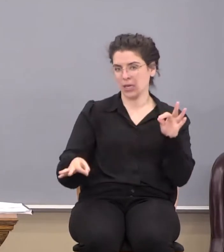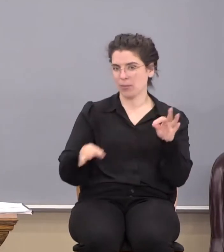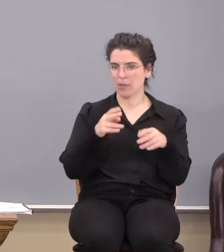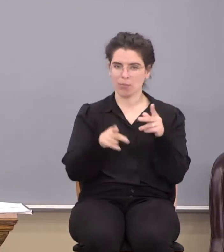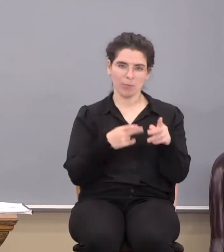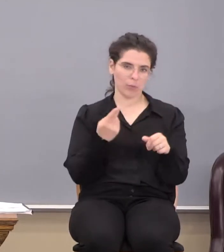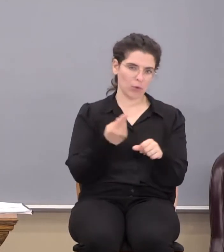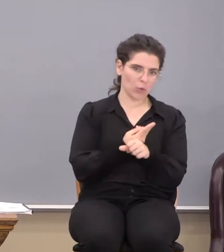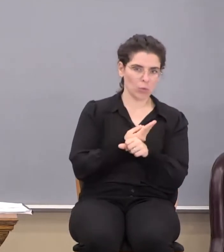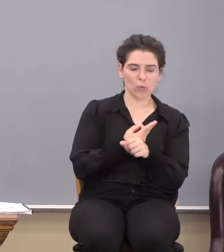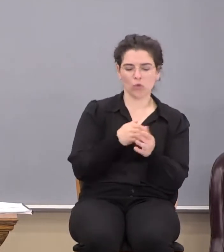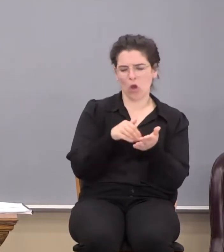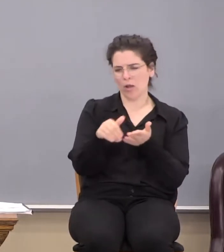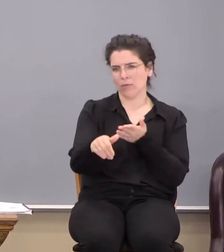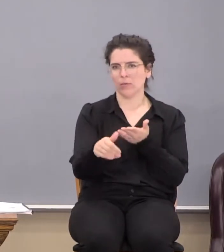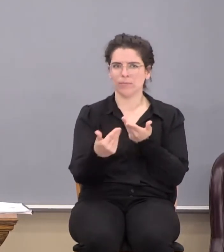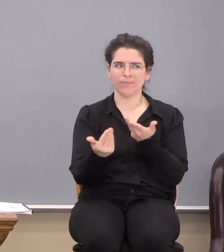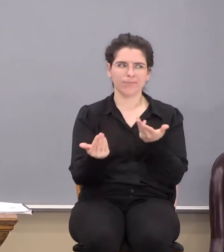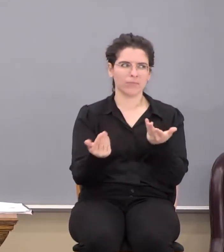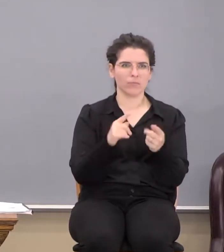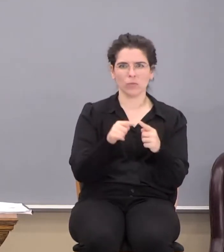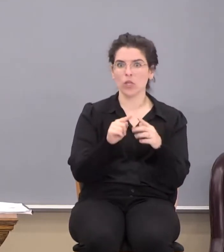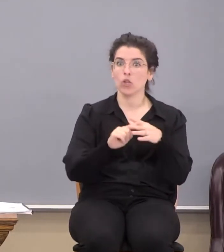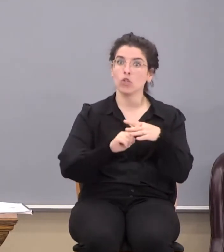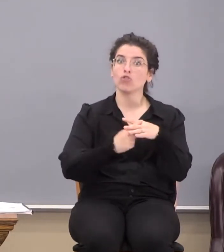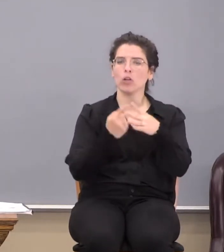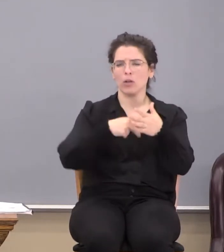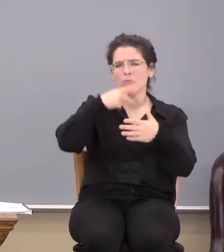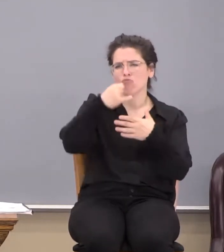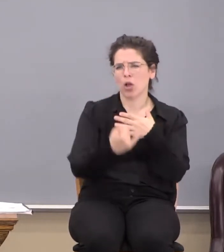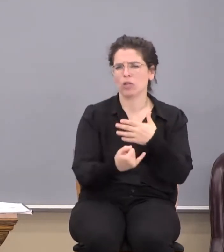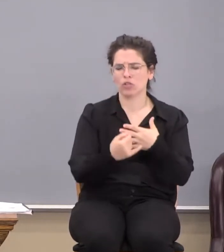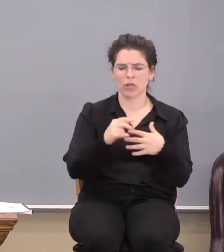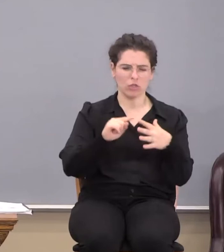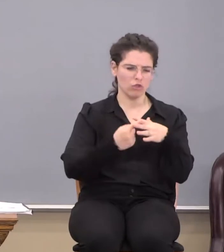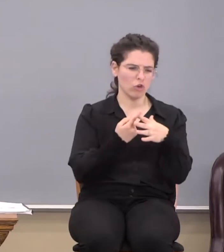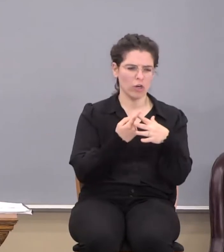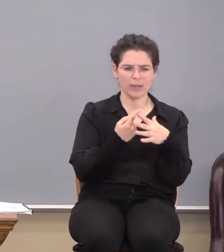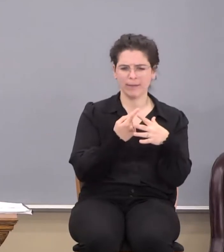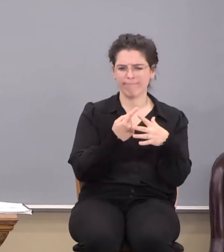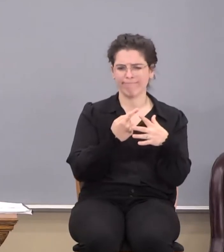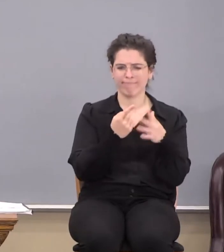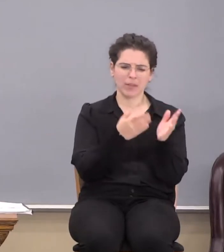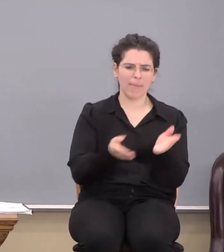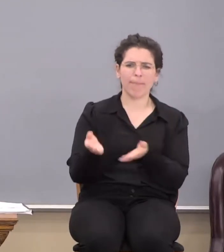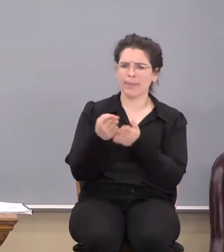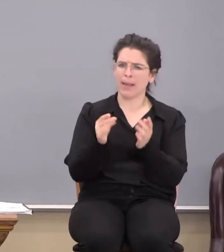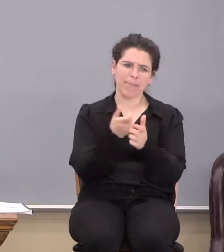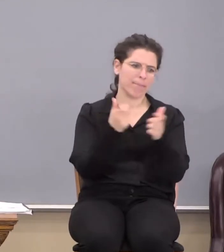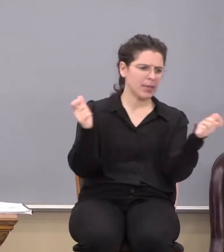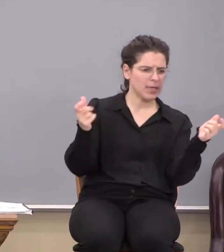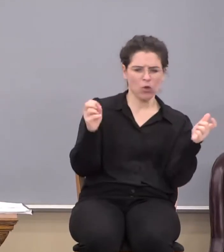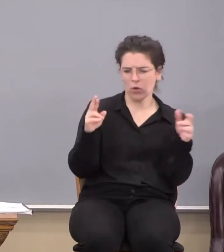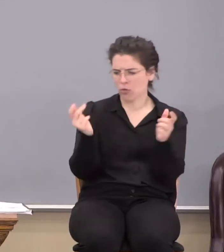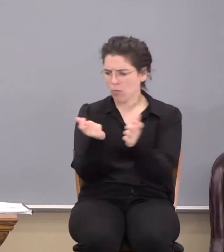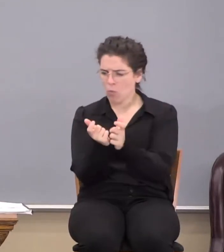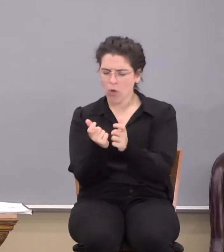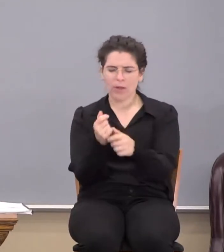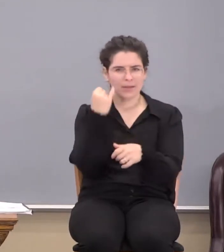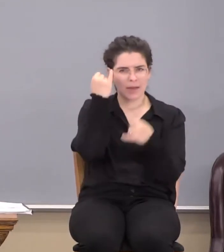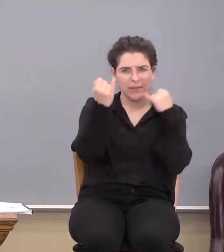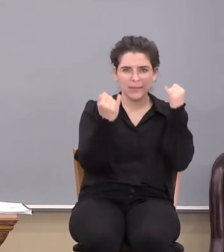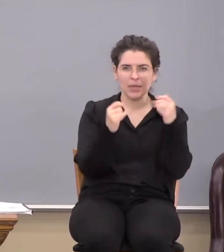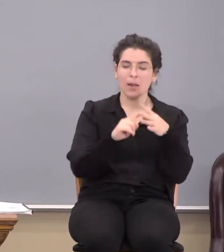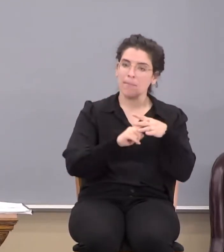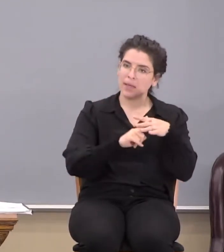people use to, when they're starting a project, starting a plan, big or small, whatever, and it's the idea, I'm sure you've heard it before, it's the